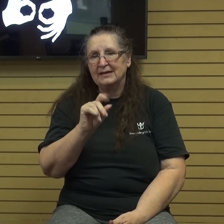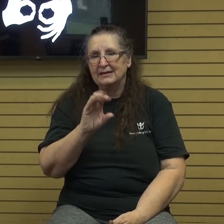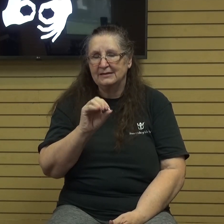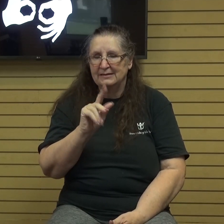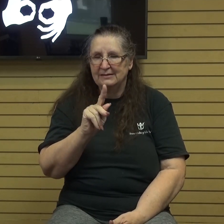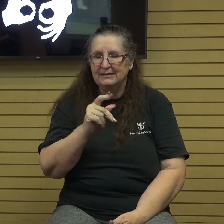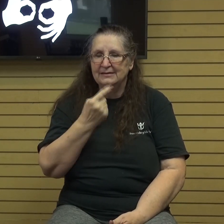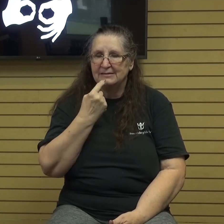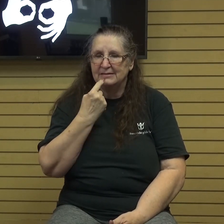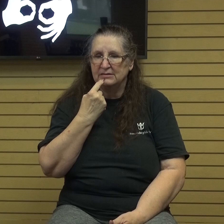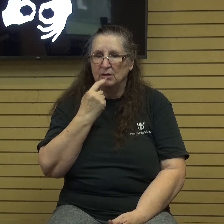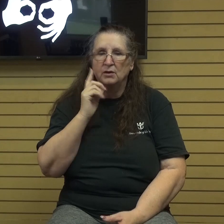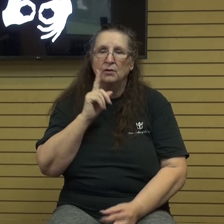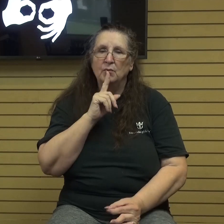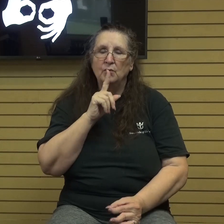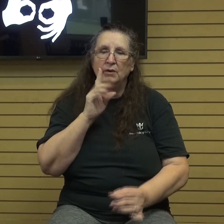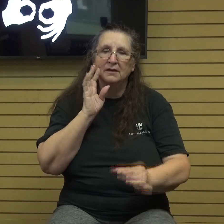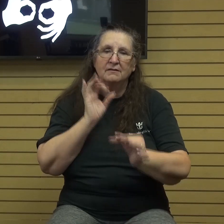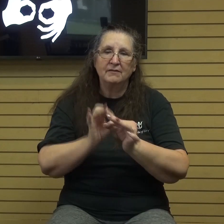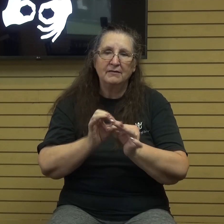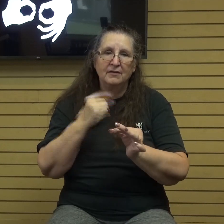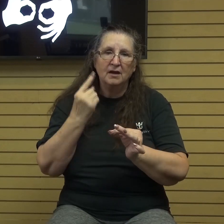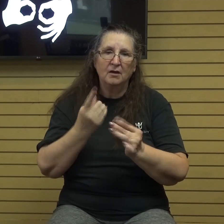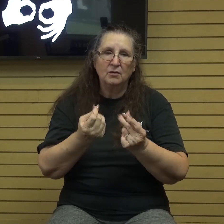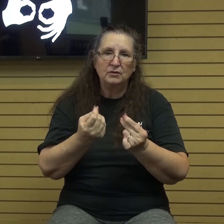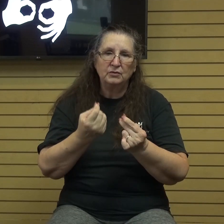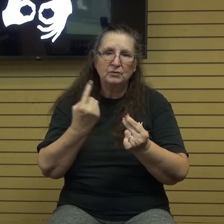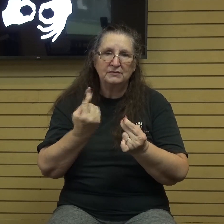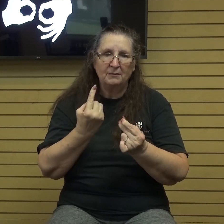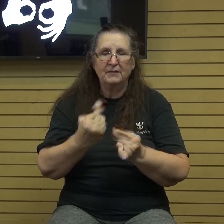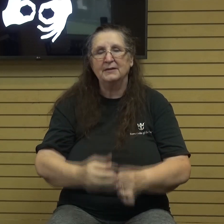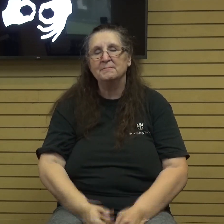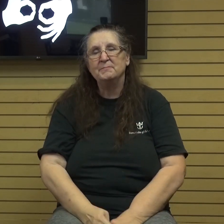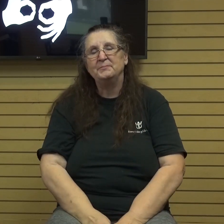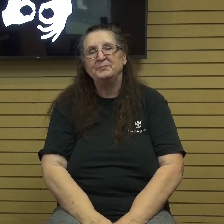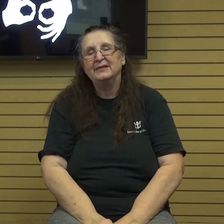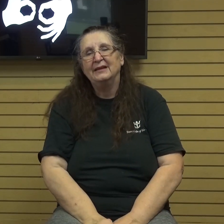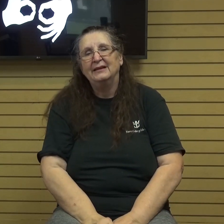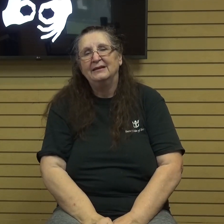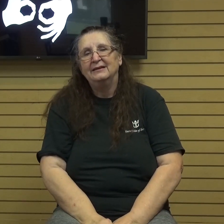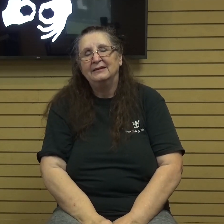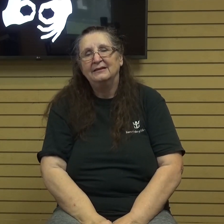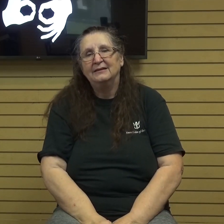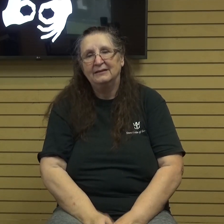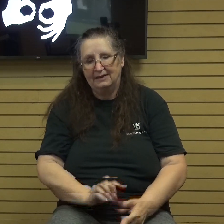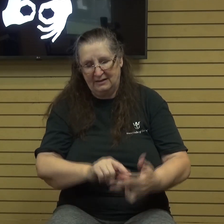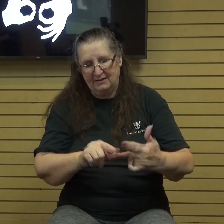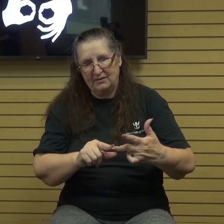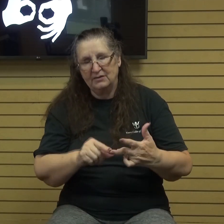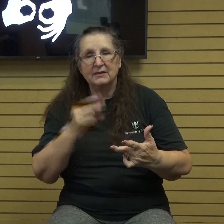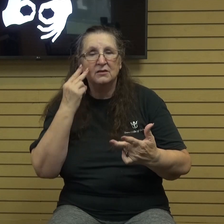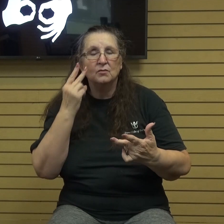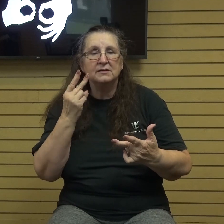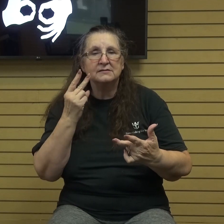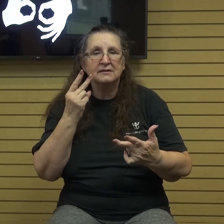real faith will always do something. The third thing we see is that his actions